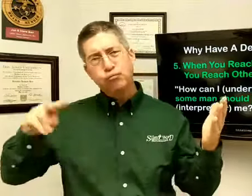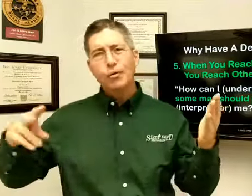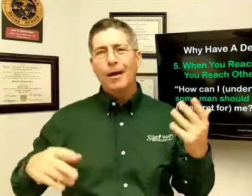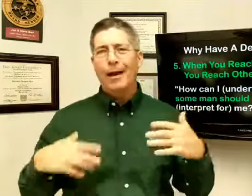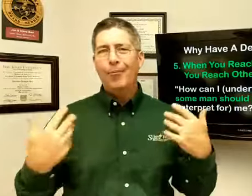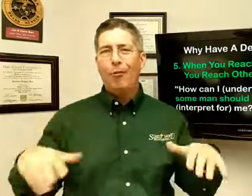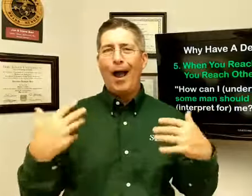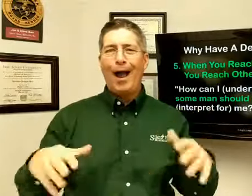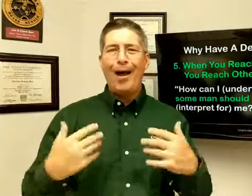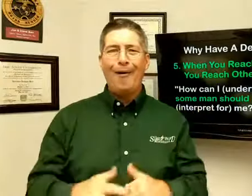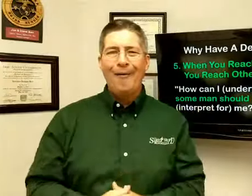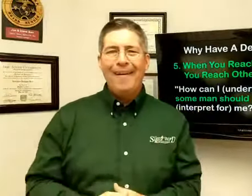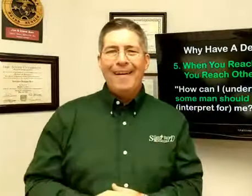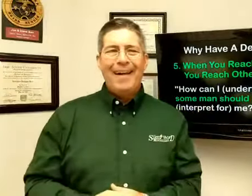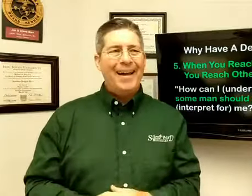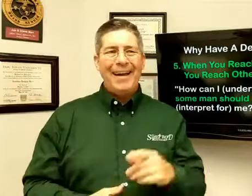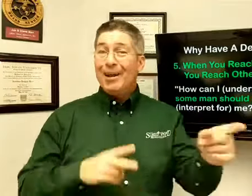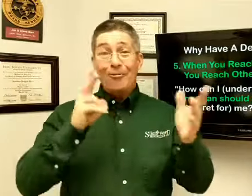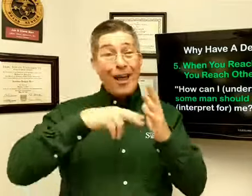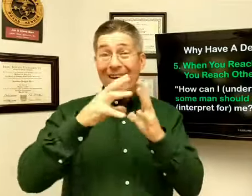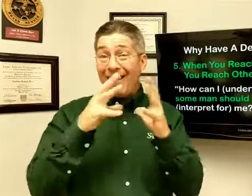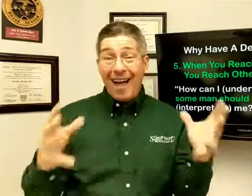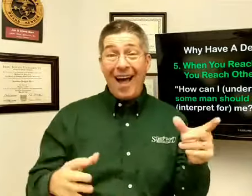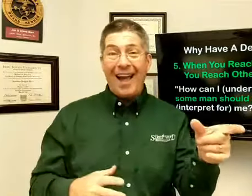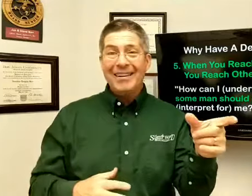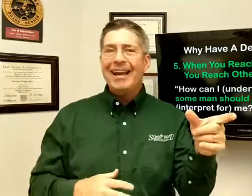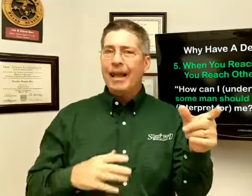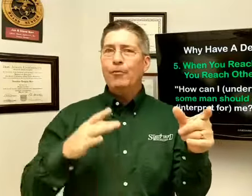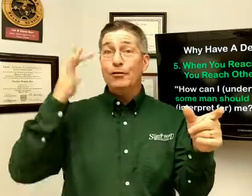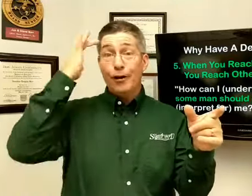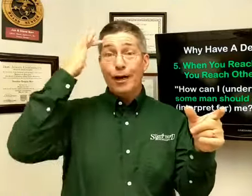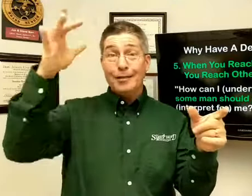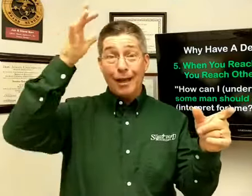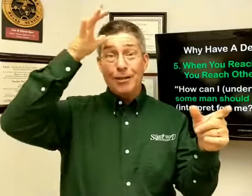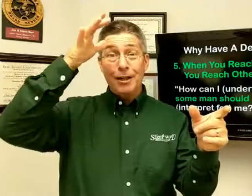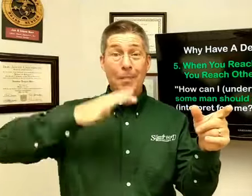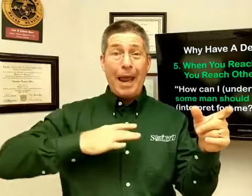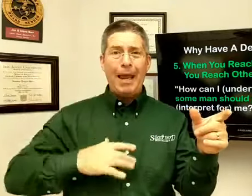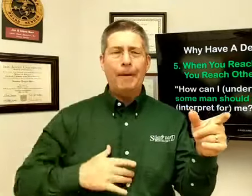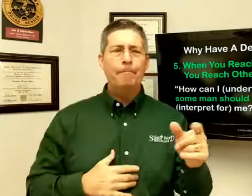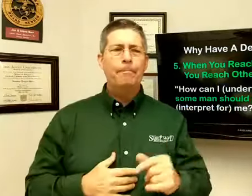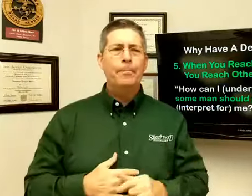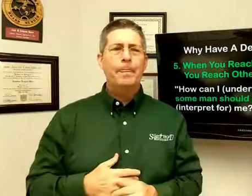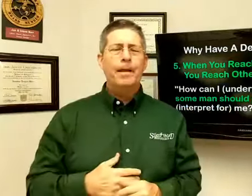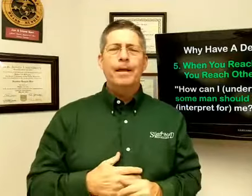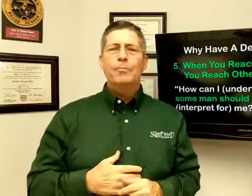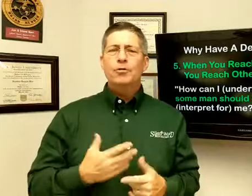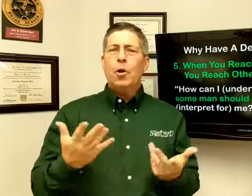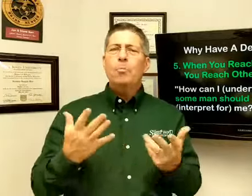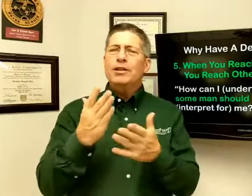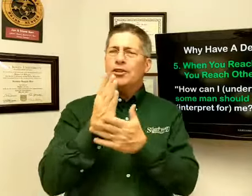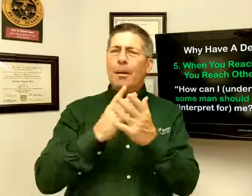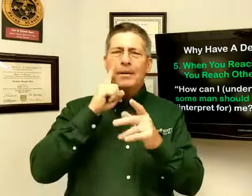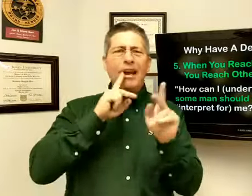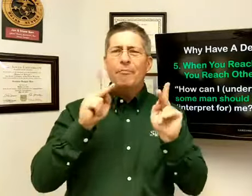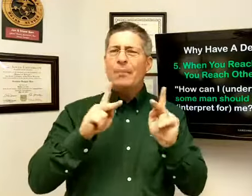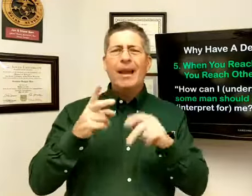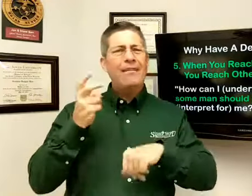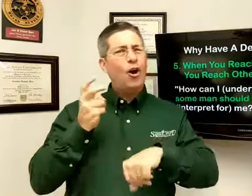And wow, he read a lot, and he was a very intelligent man. So, but some deaf people have a